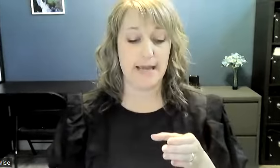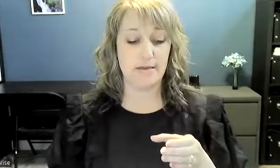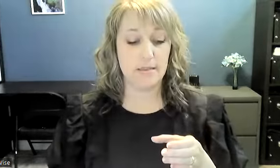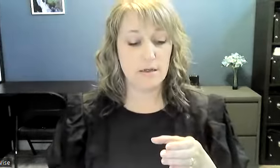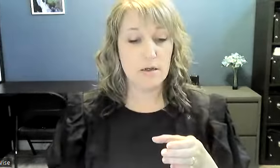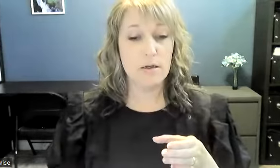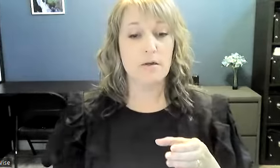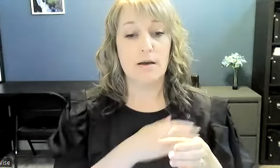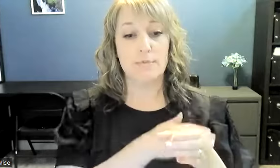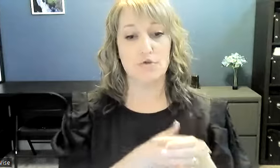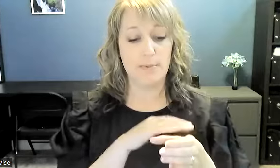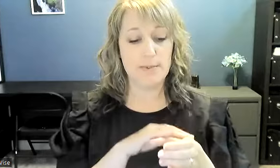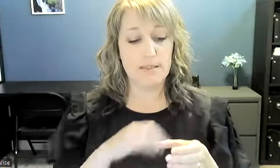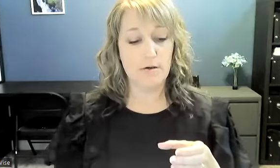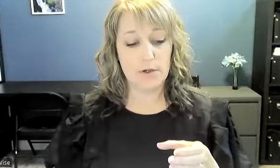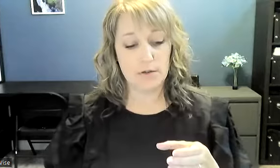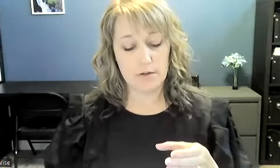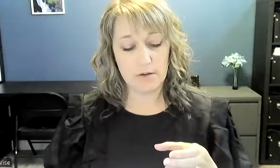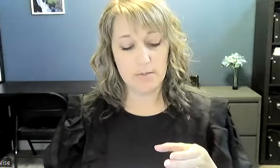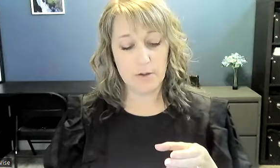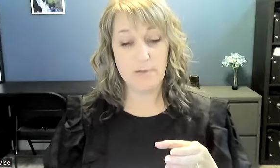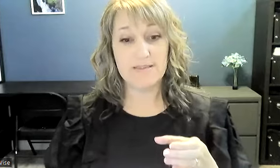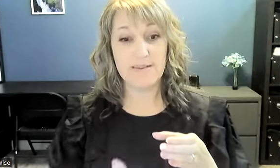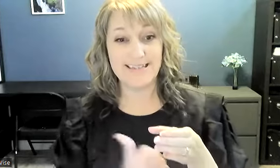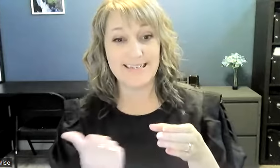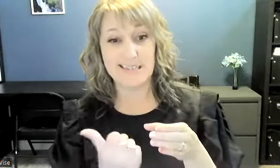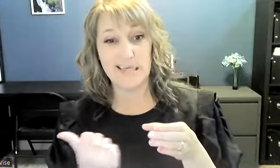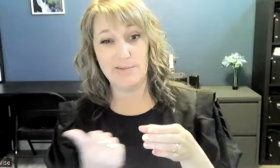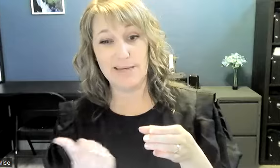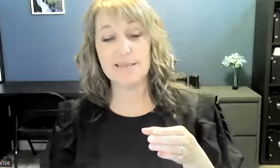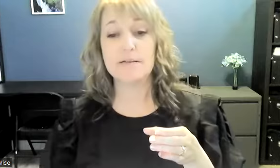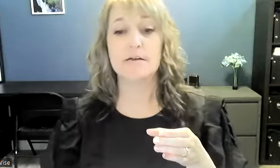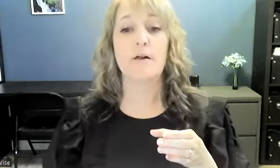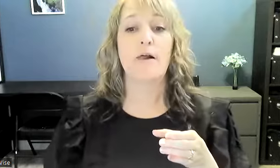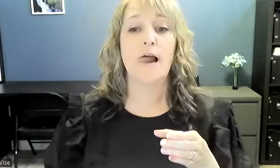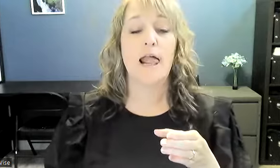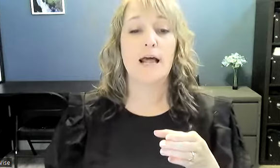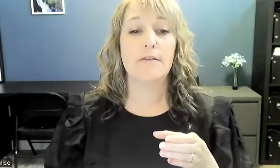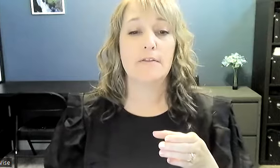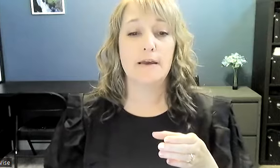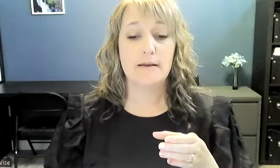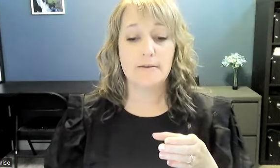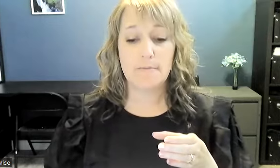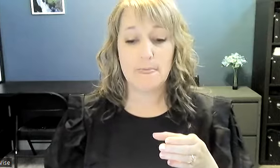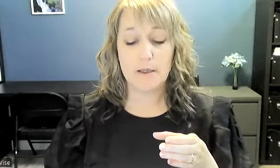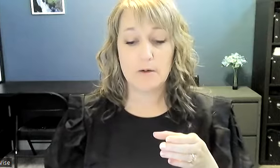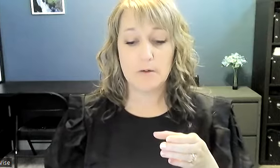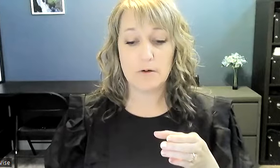hand drop it so your palm is facing sideways and then your